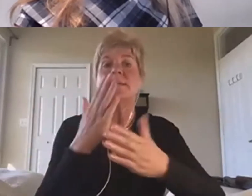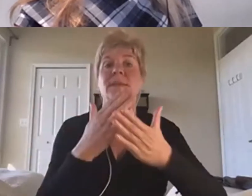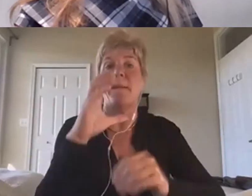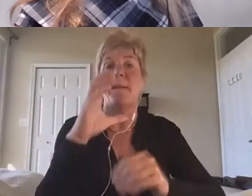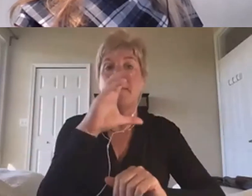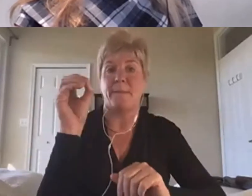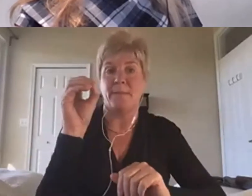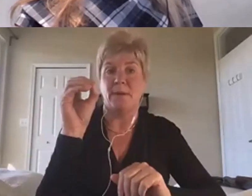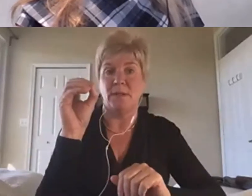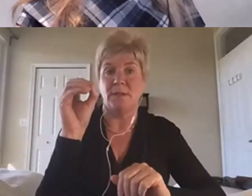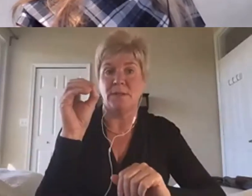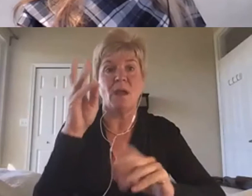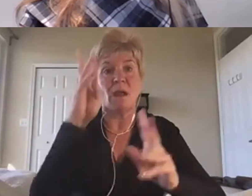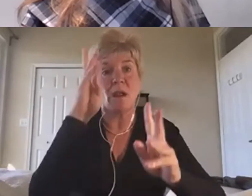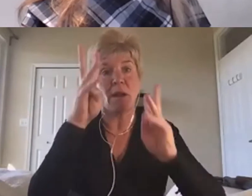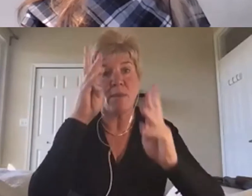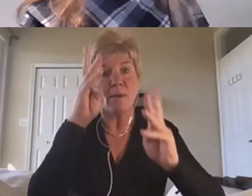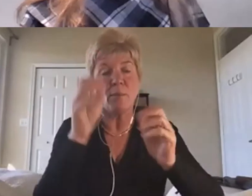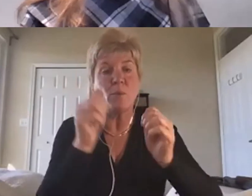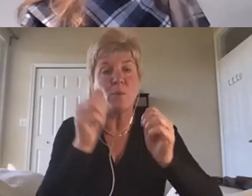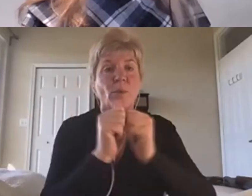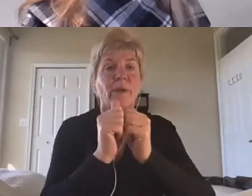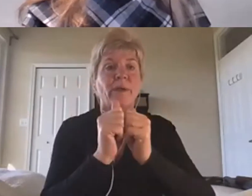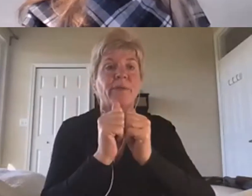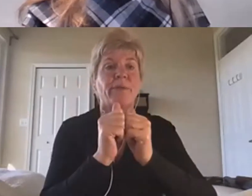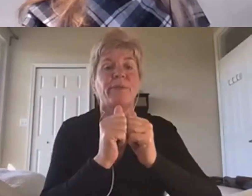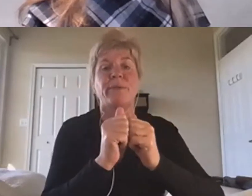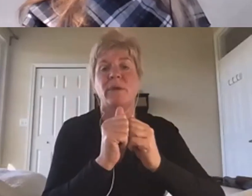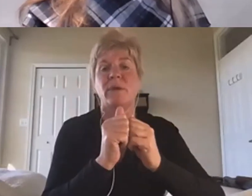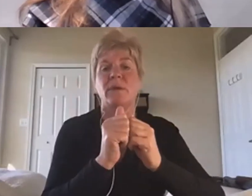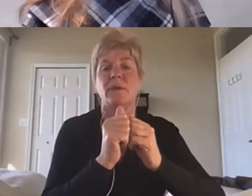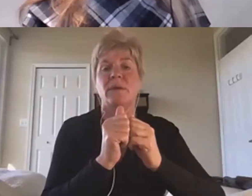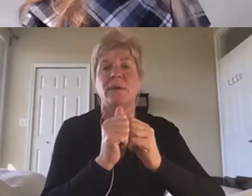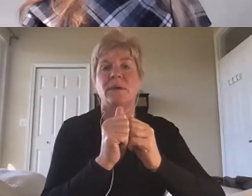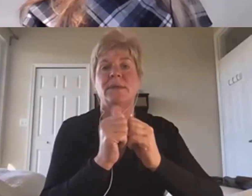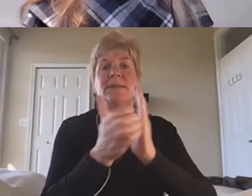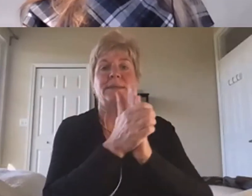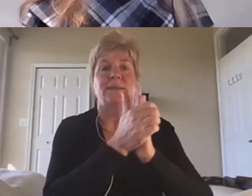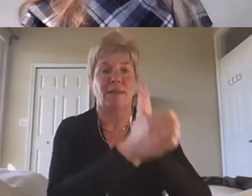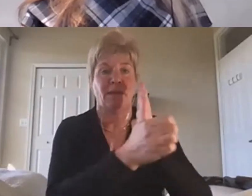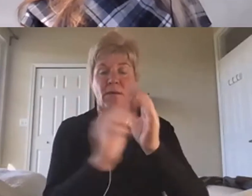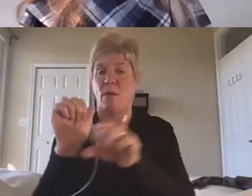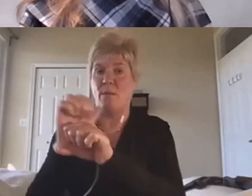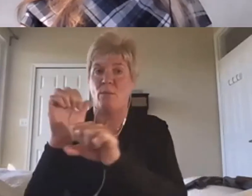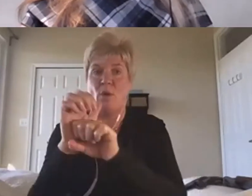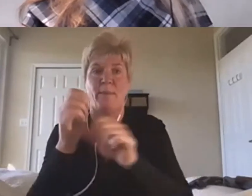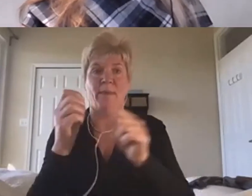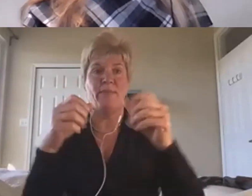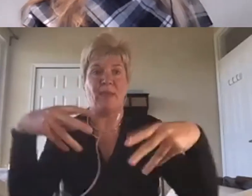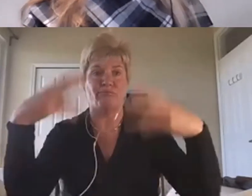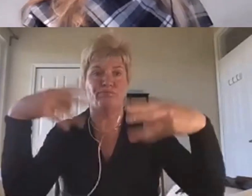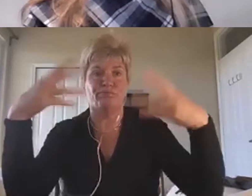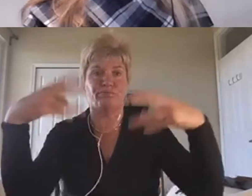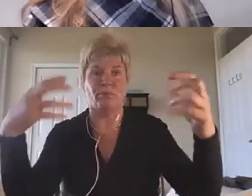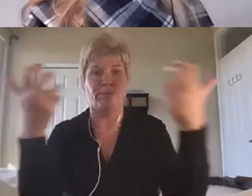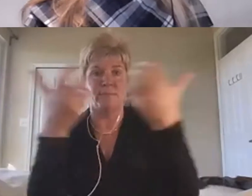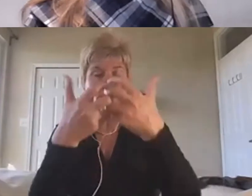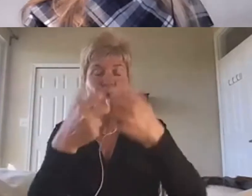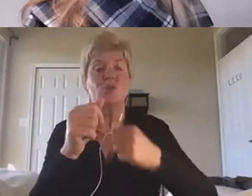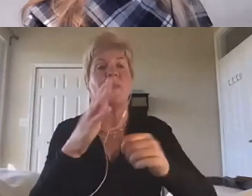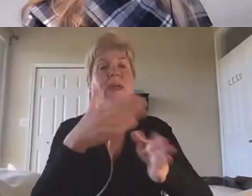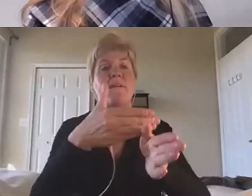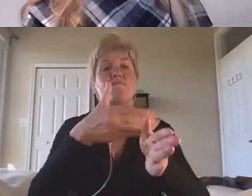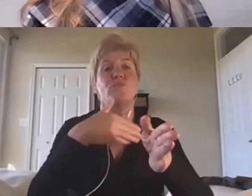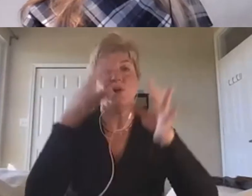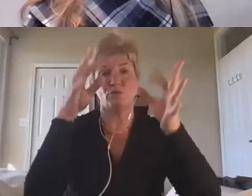employment match. And so they'll set a predetermined list of skills that are anticipated to